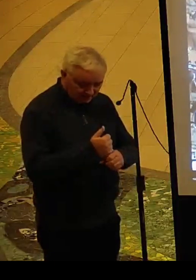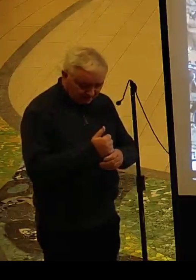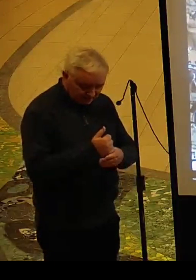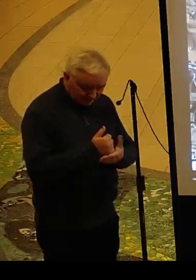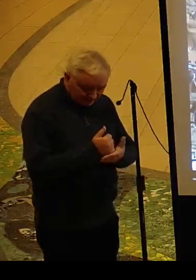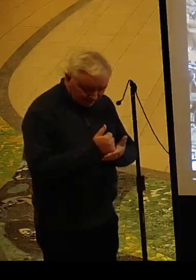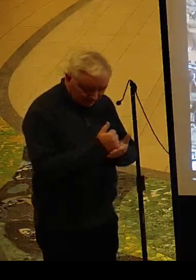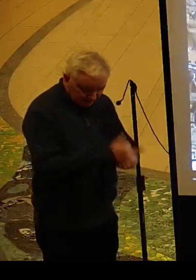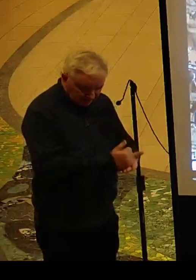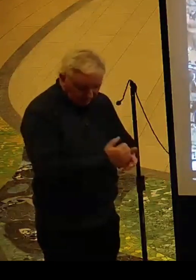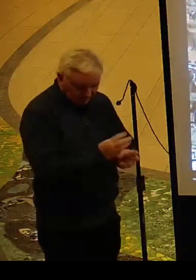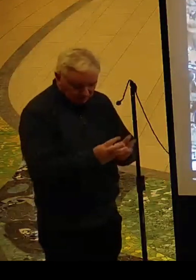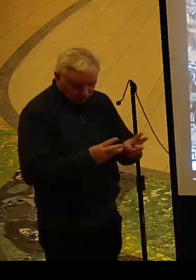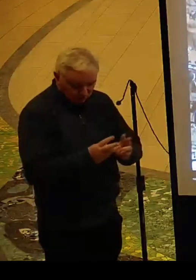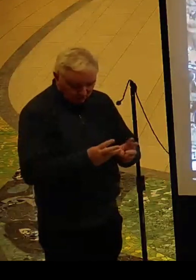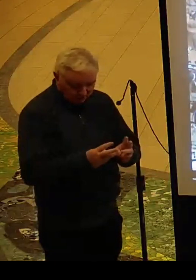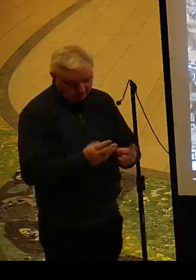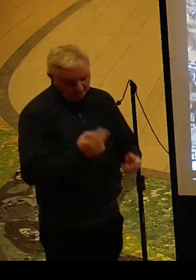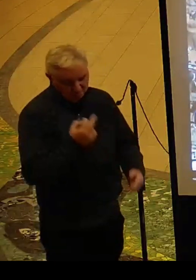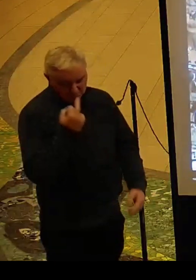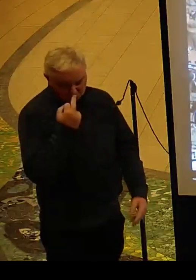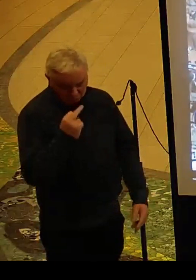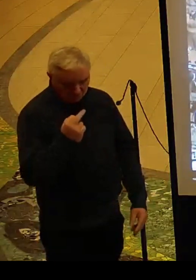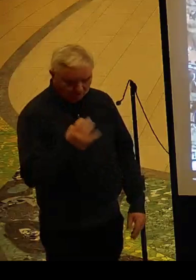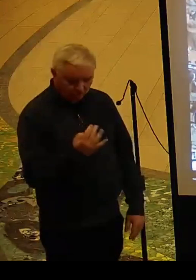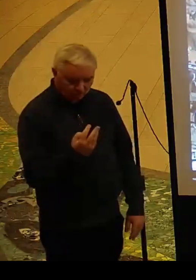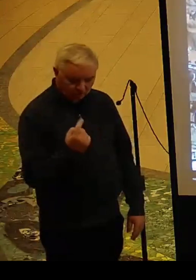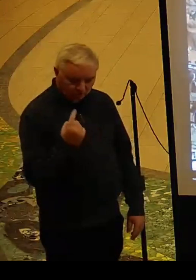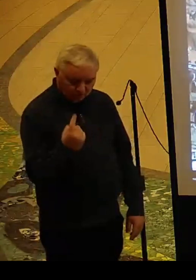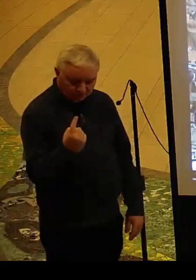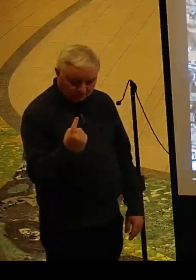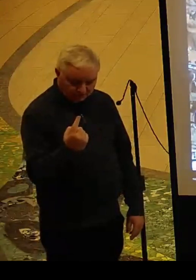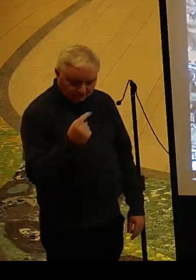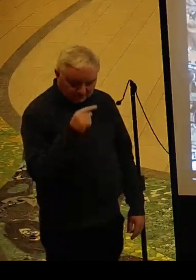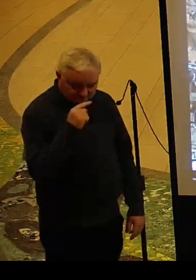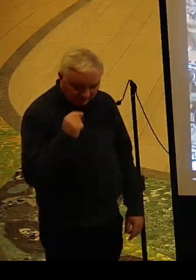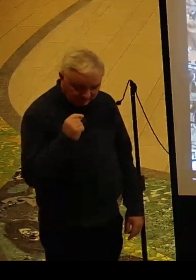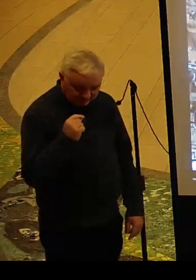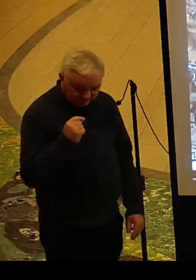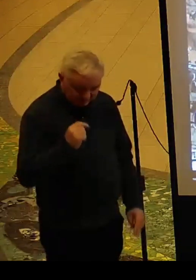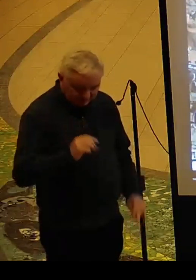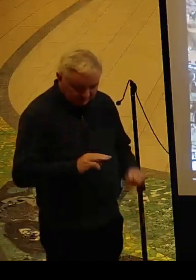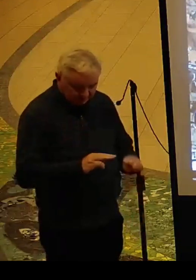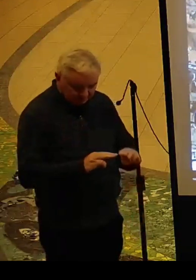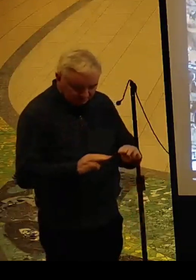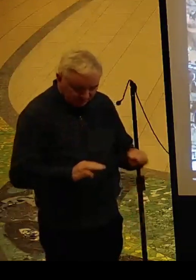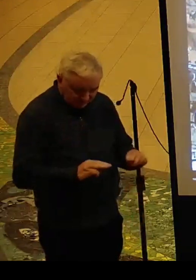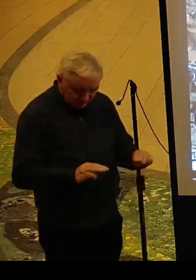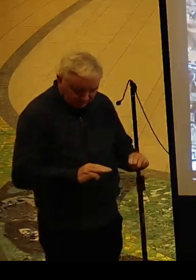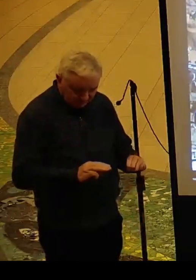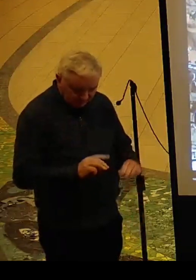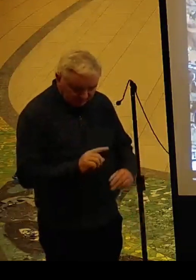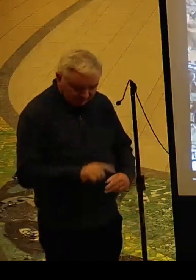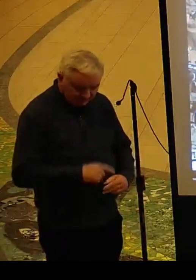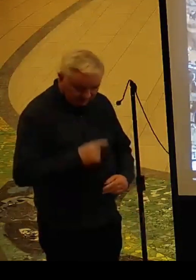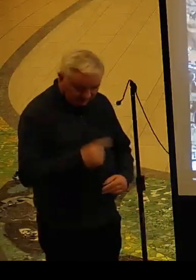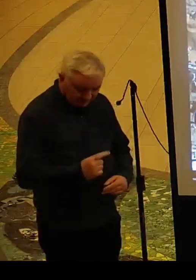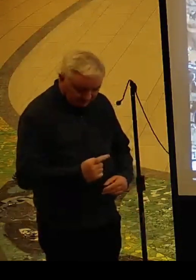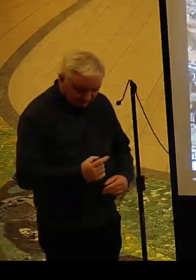So, aid worker number one said, people